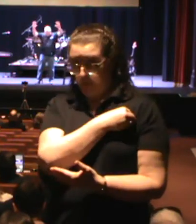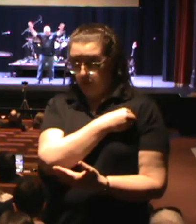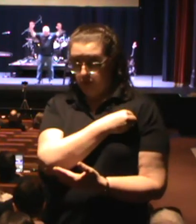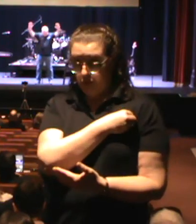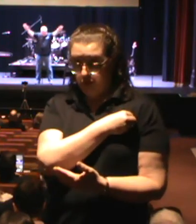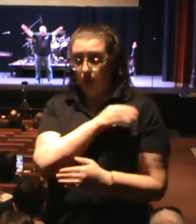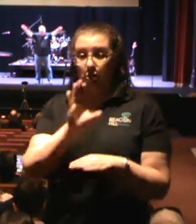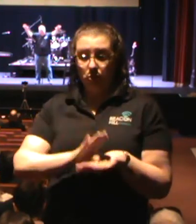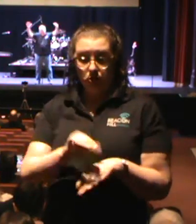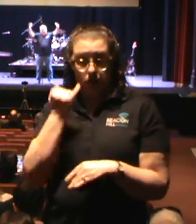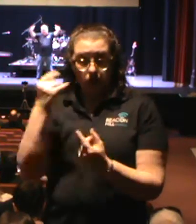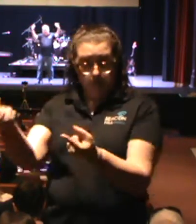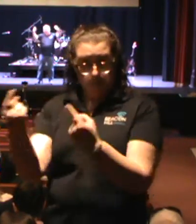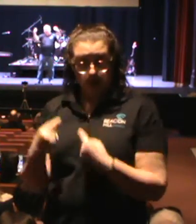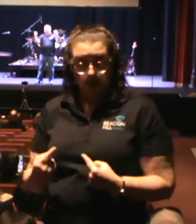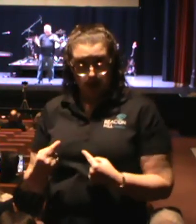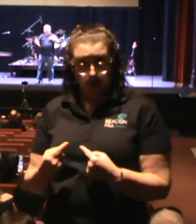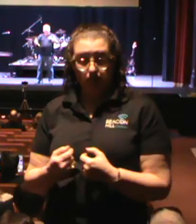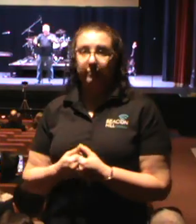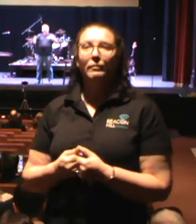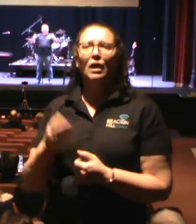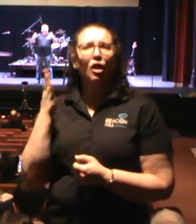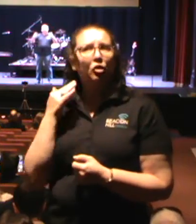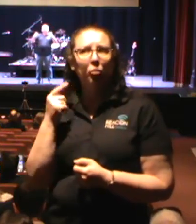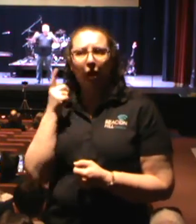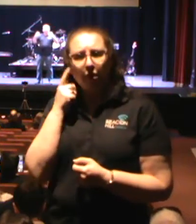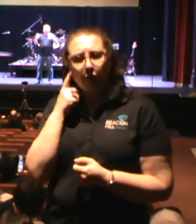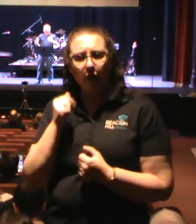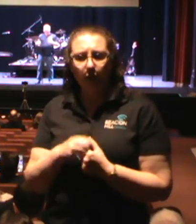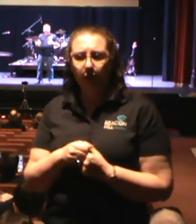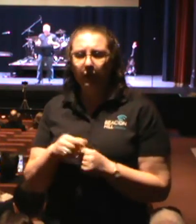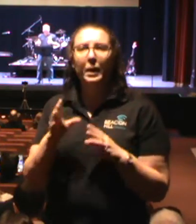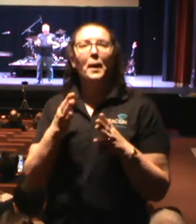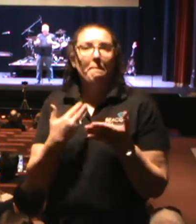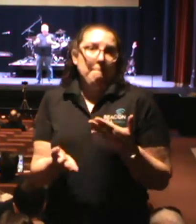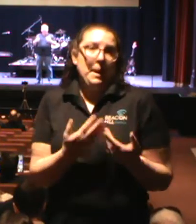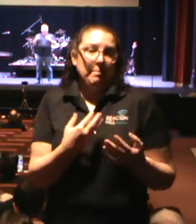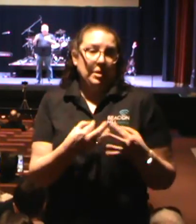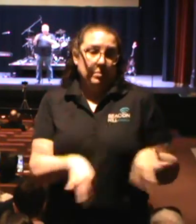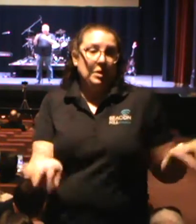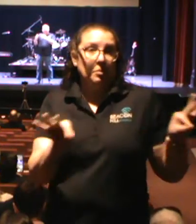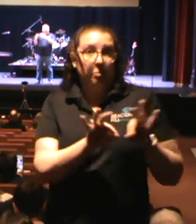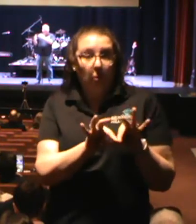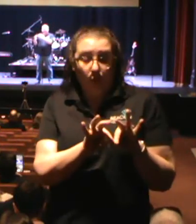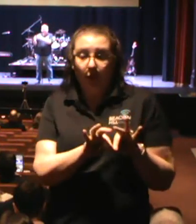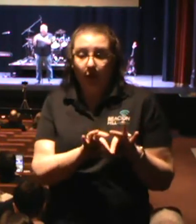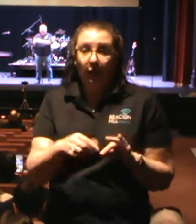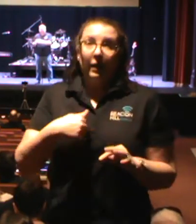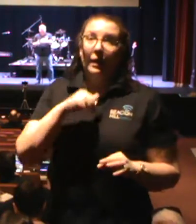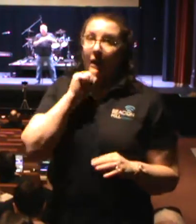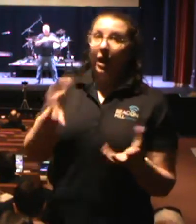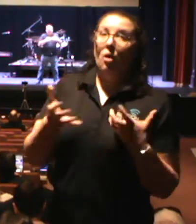from growing up in the church. That's why I thought it would be important because I don't want this church to be like